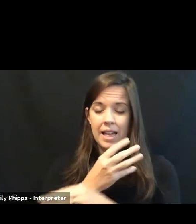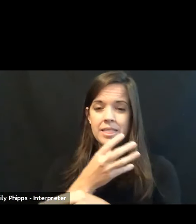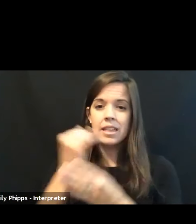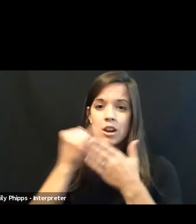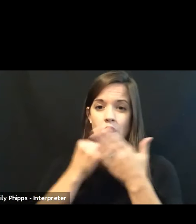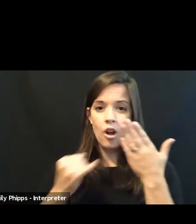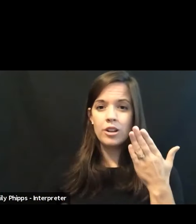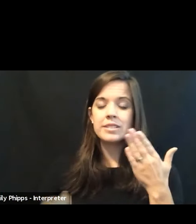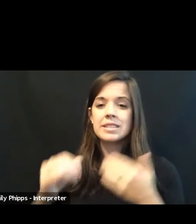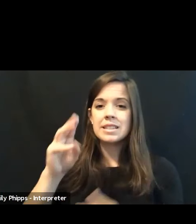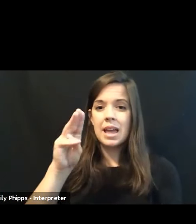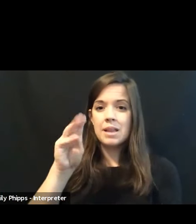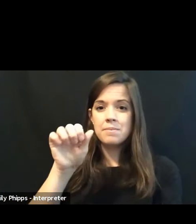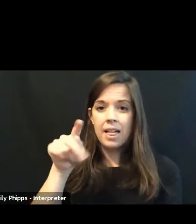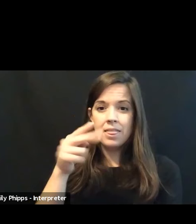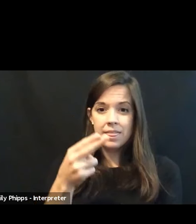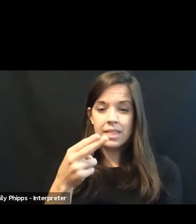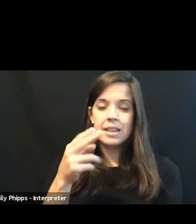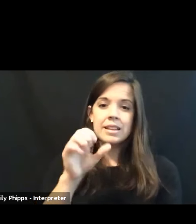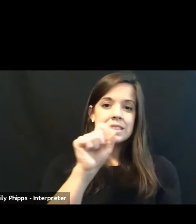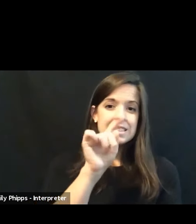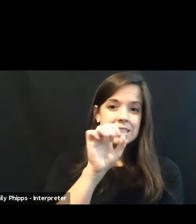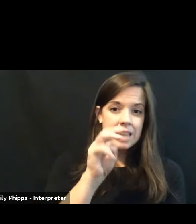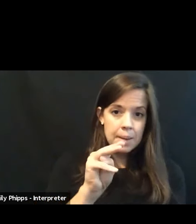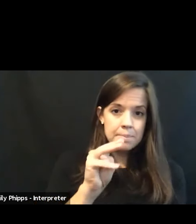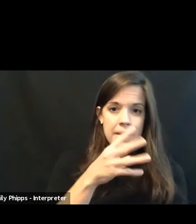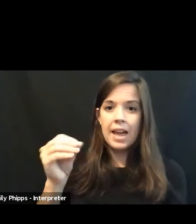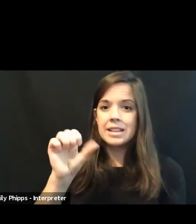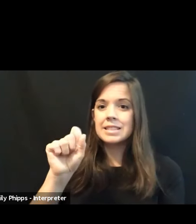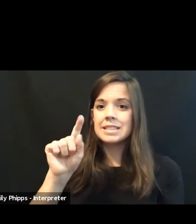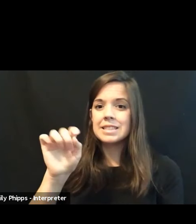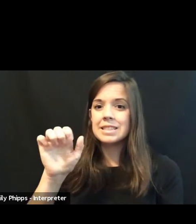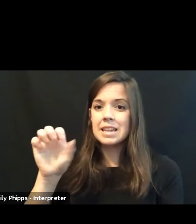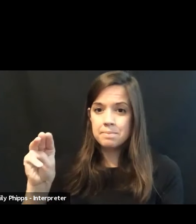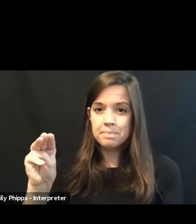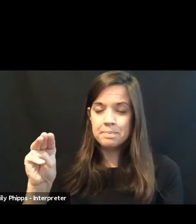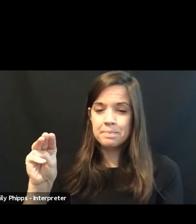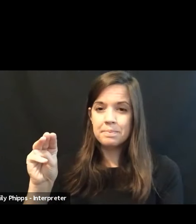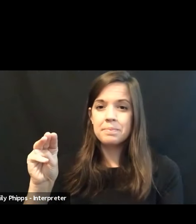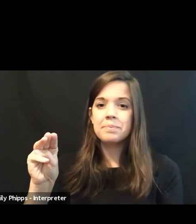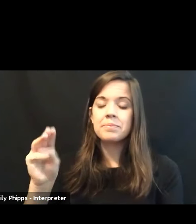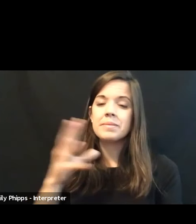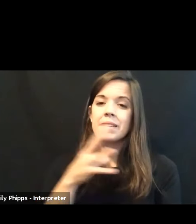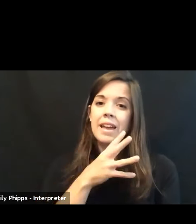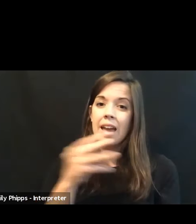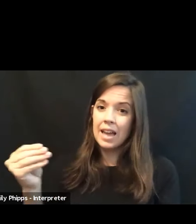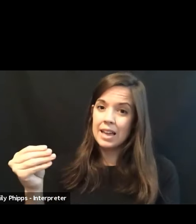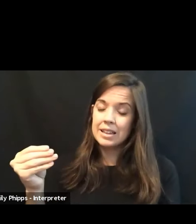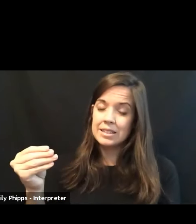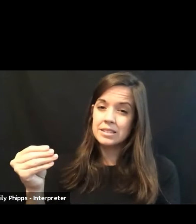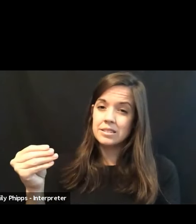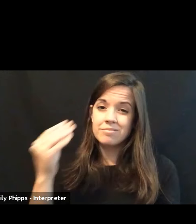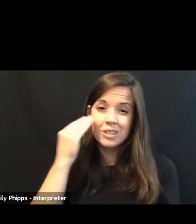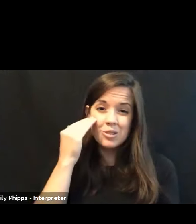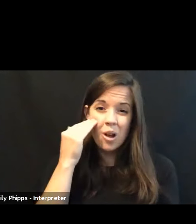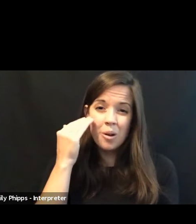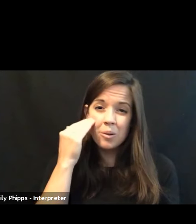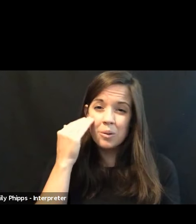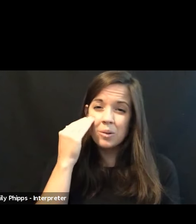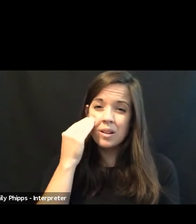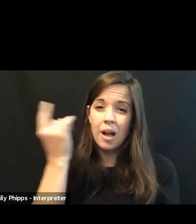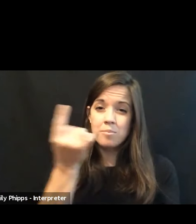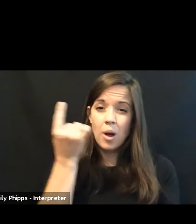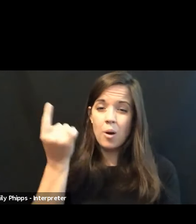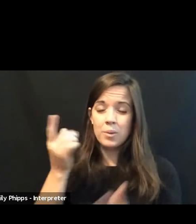So STEM and STEAM kinds of curricula. And, you you know, I always encourage